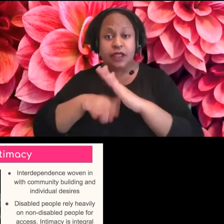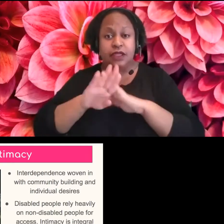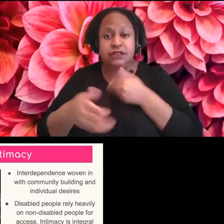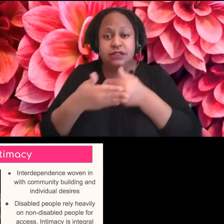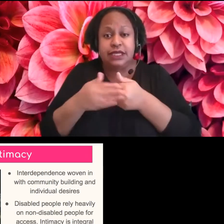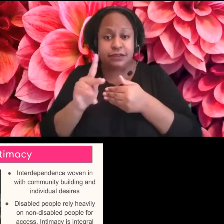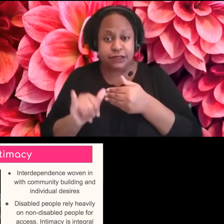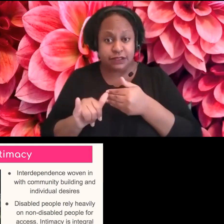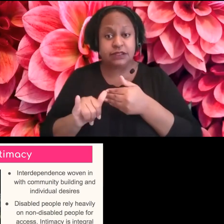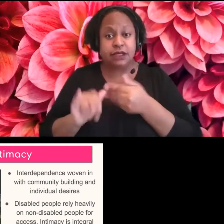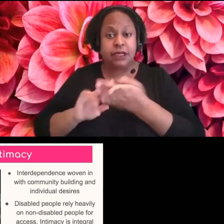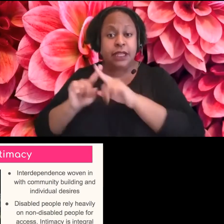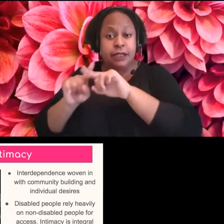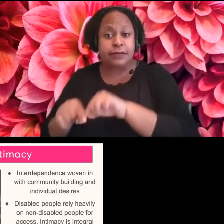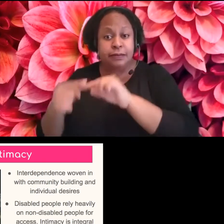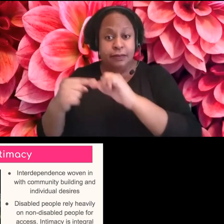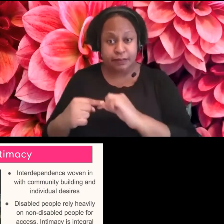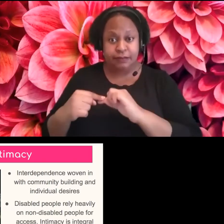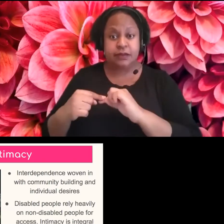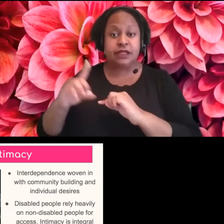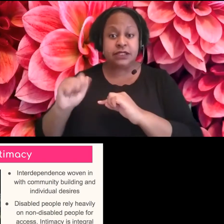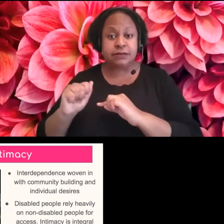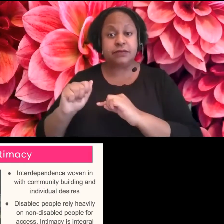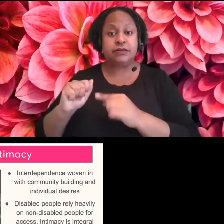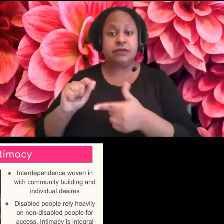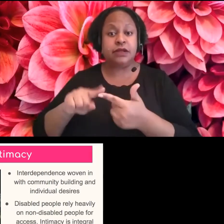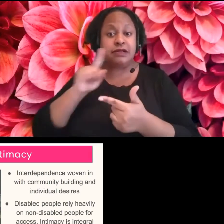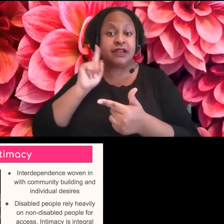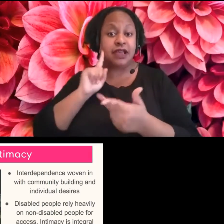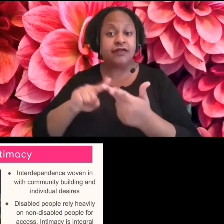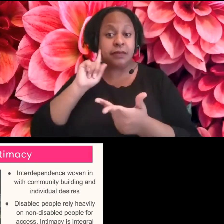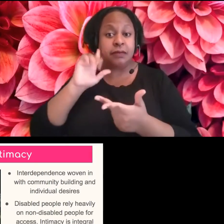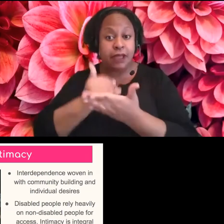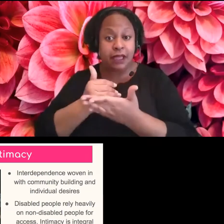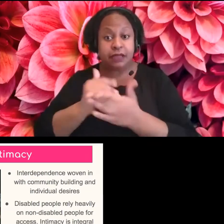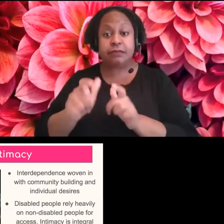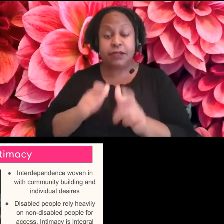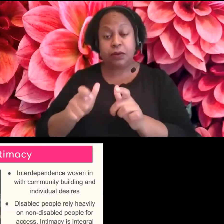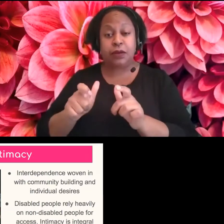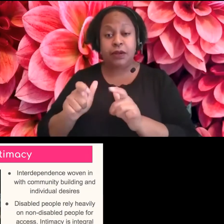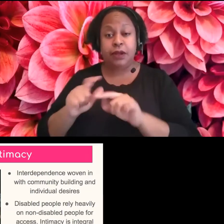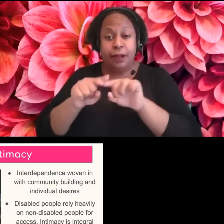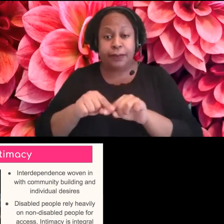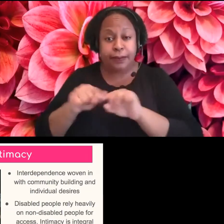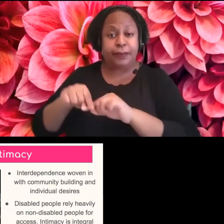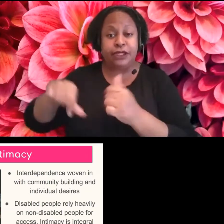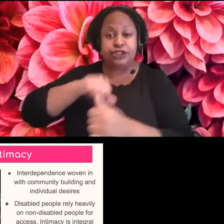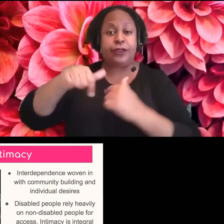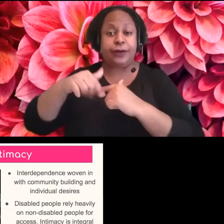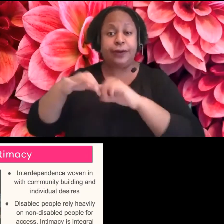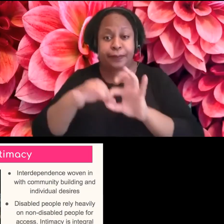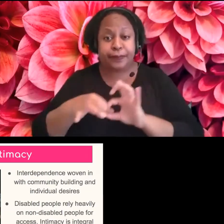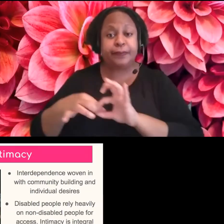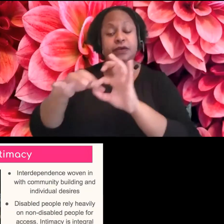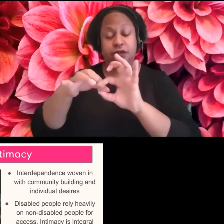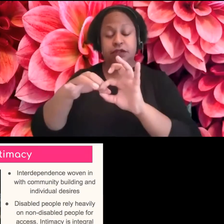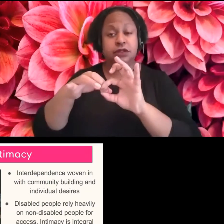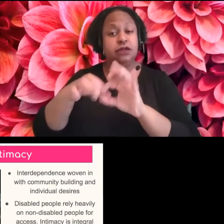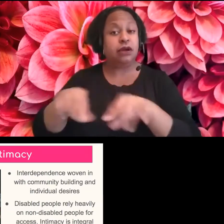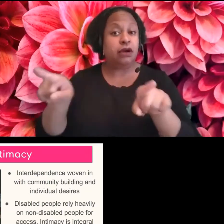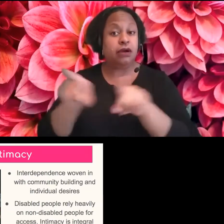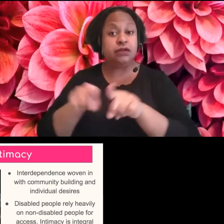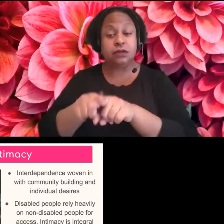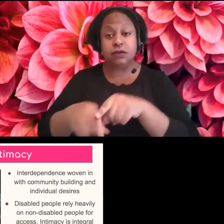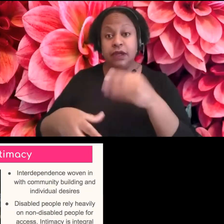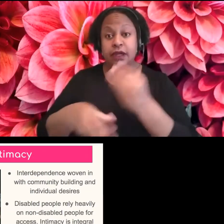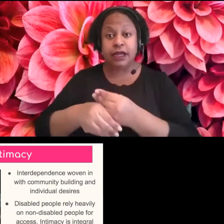the interdependence between disabled deaf and mad people, although it definitely is, but it also brings into consideration